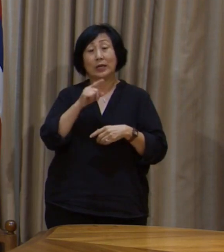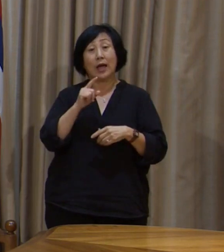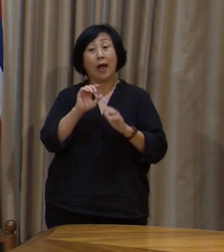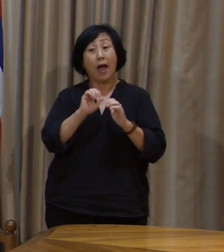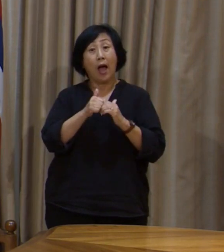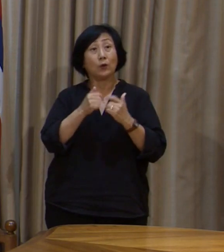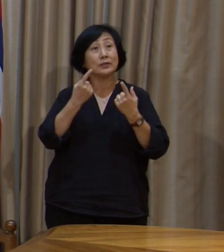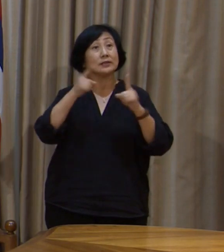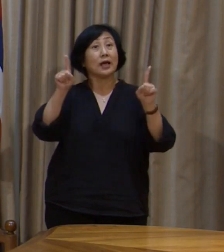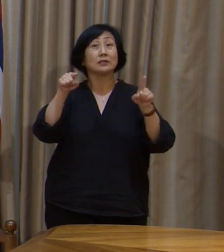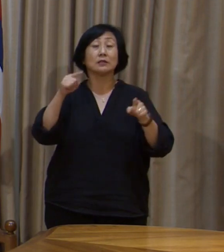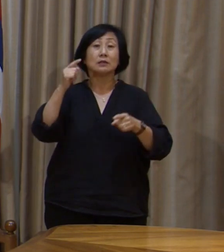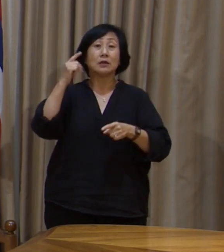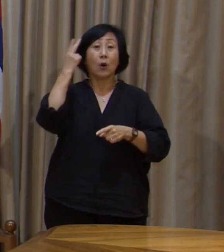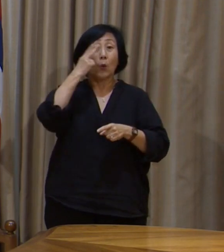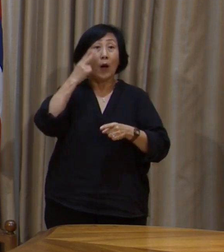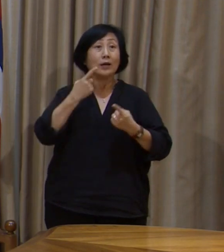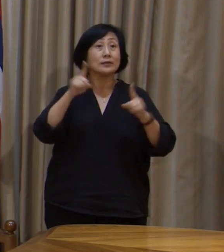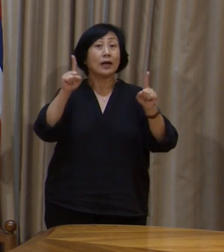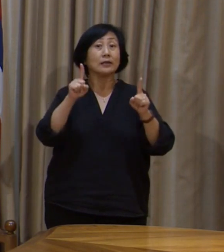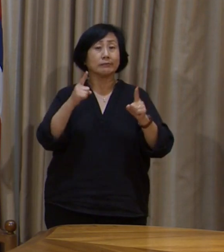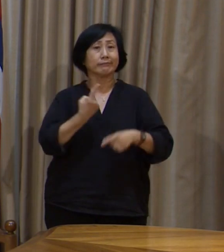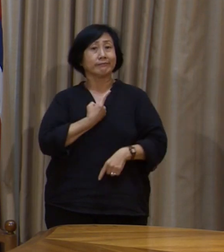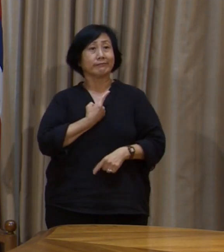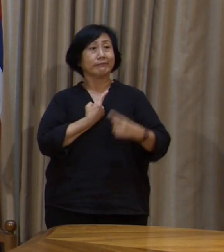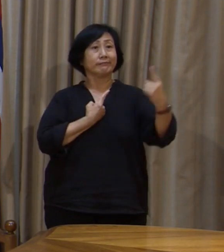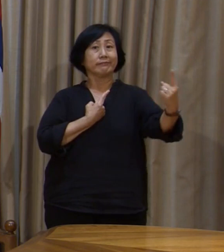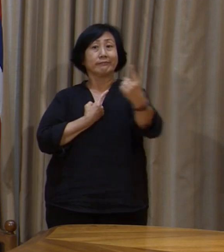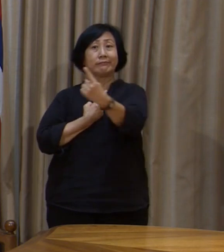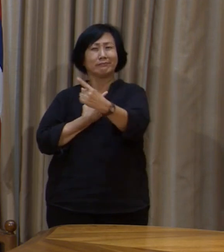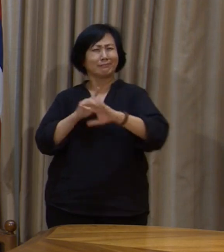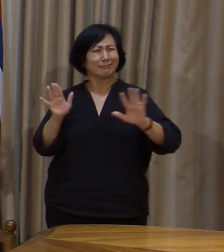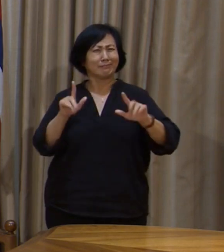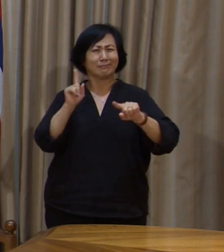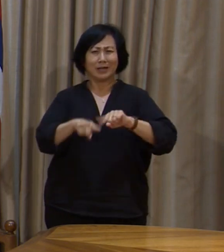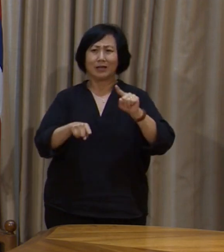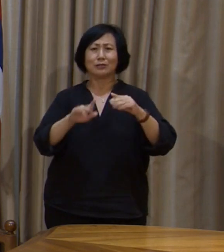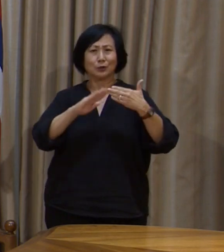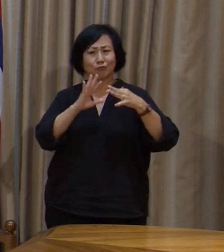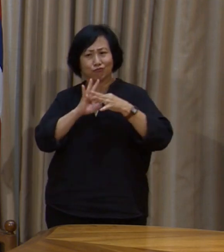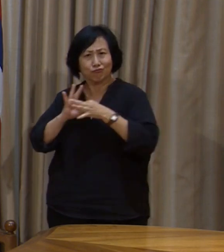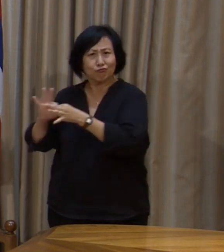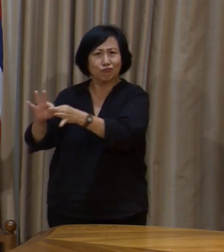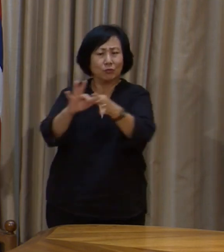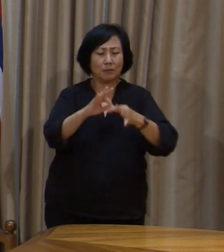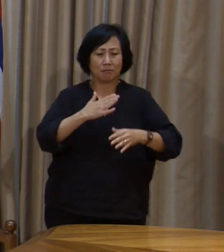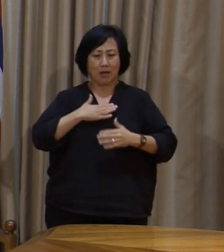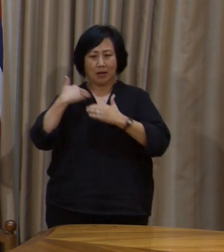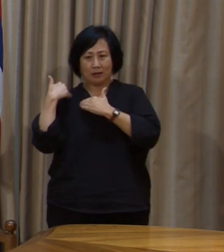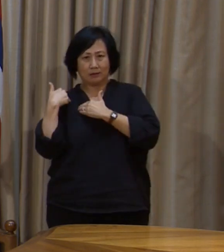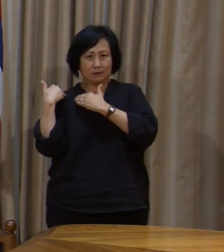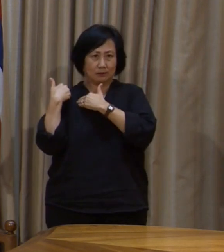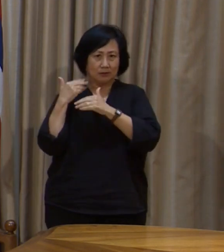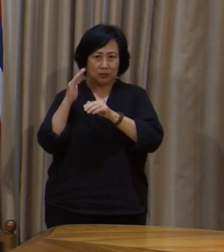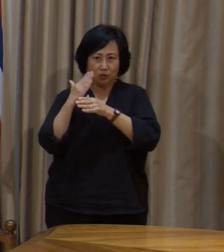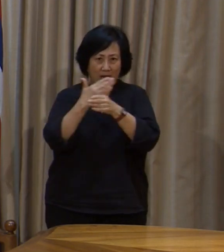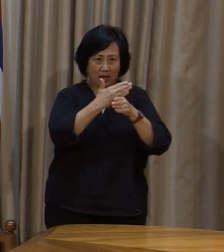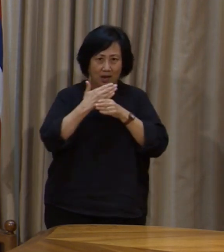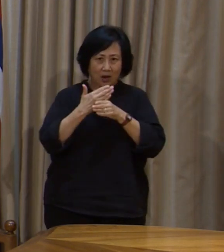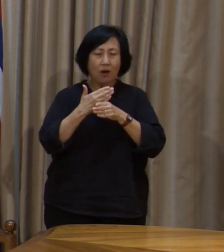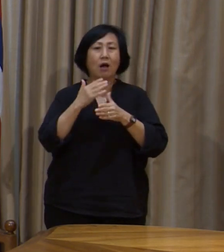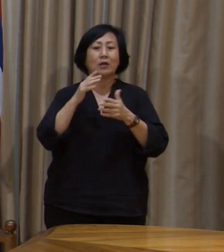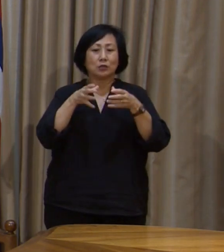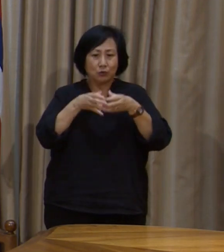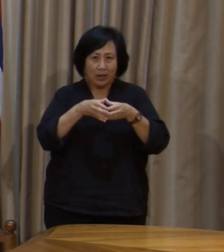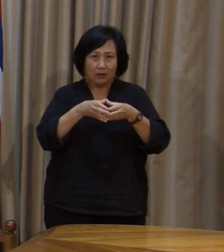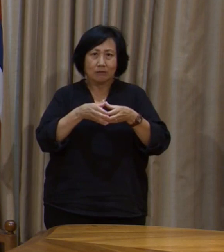only be successful together as a community if we each can do our part in order to help us